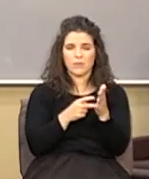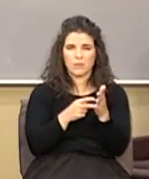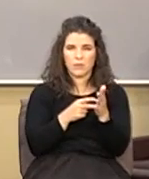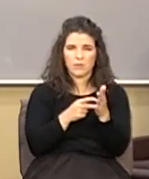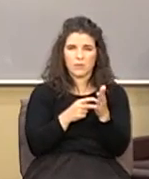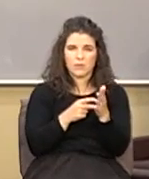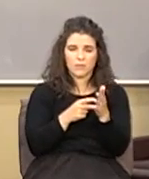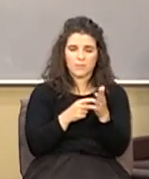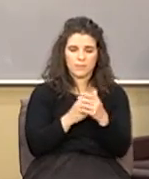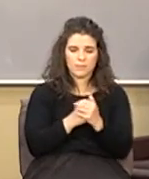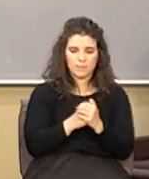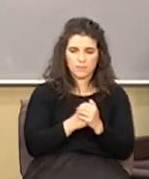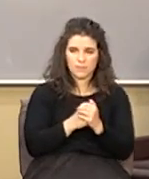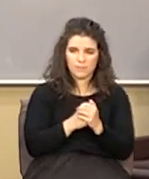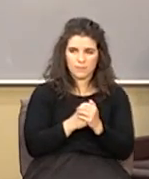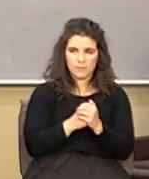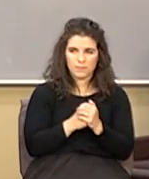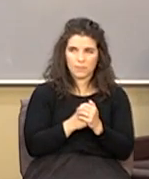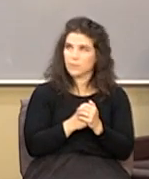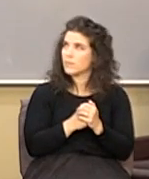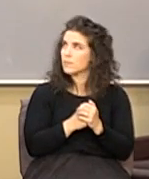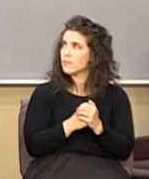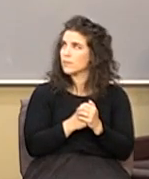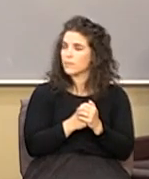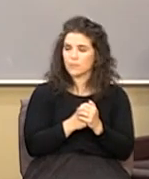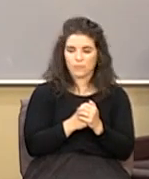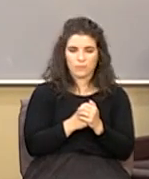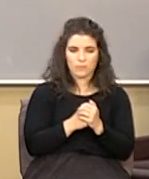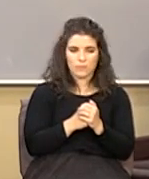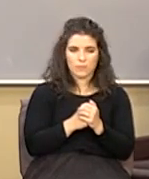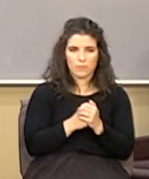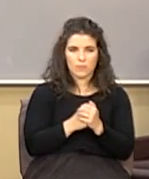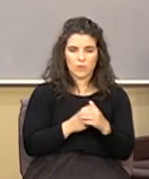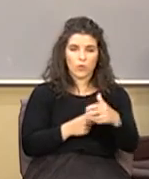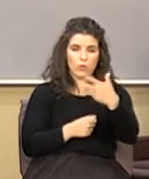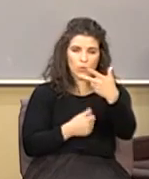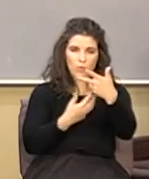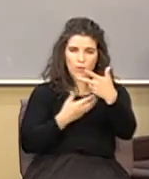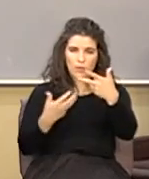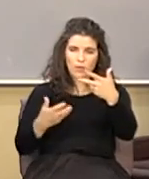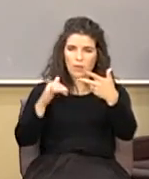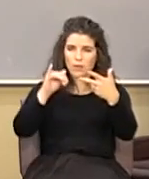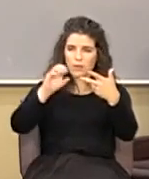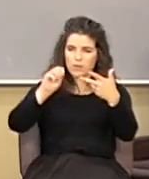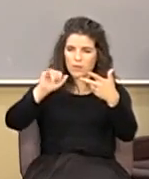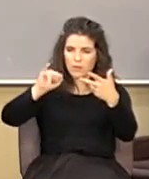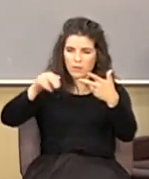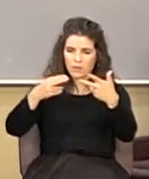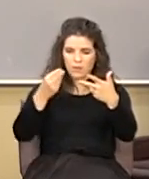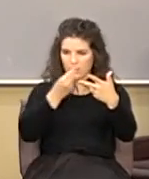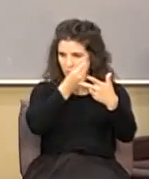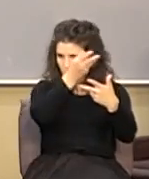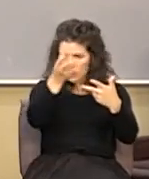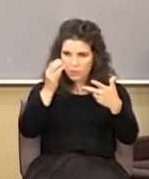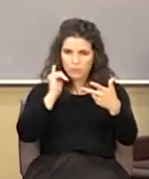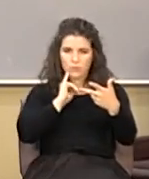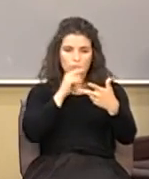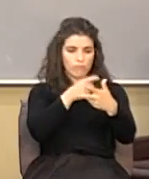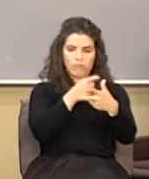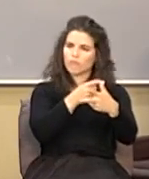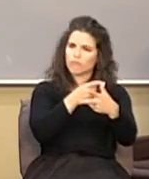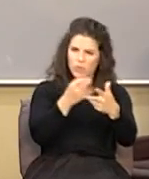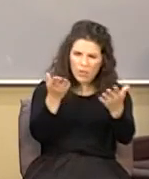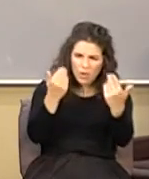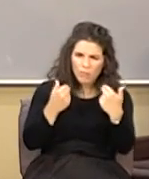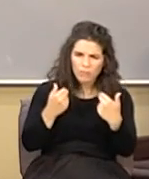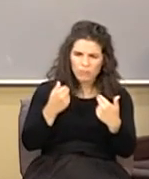There are three things that Isaiah told Israel, Come now, let us reason together. And as I've